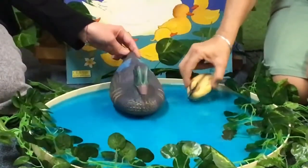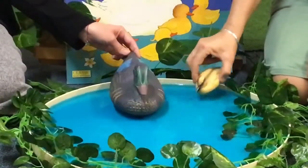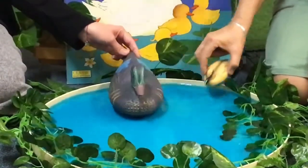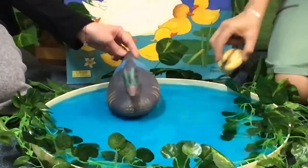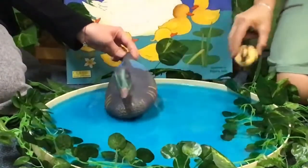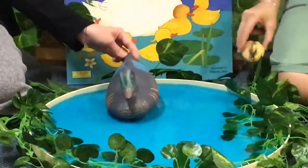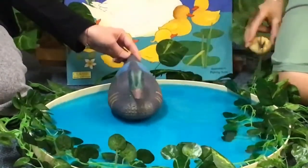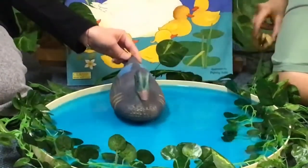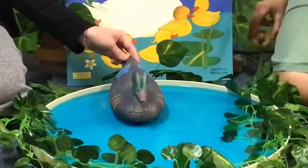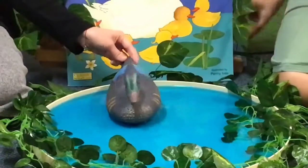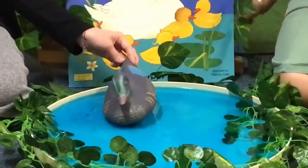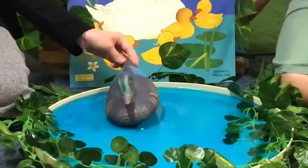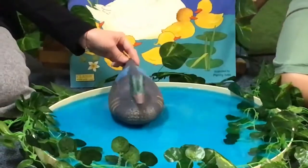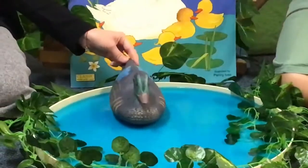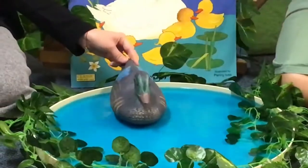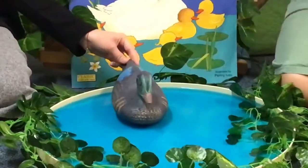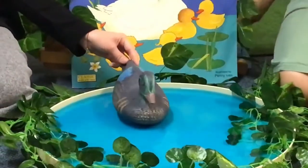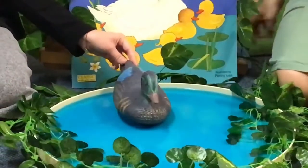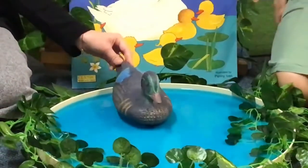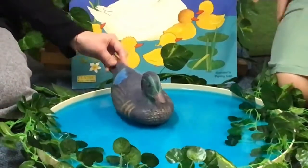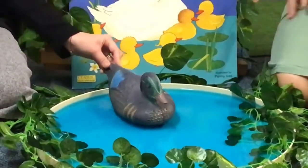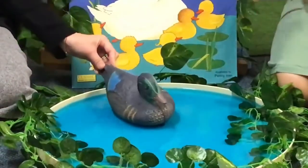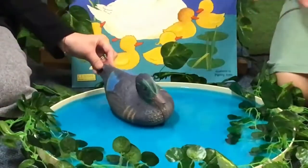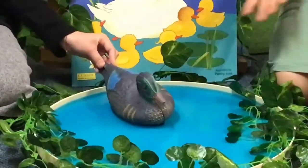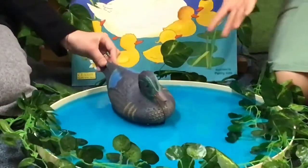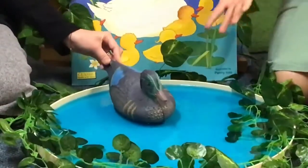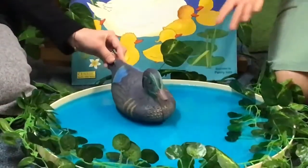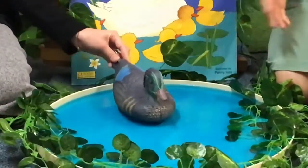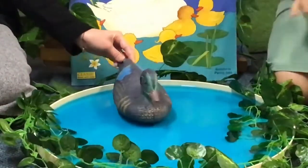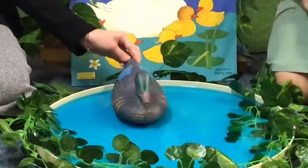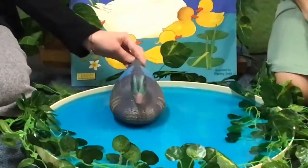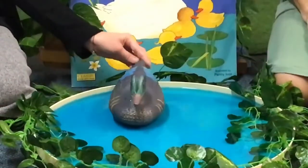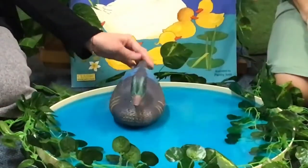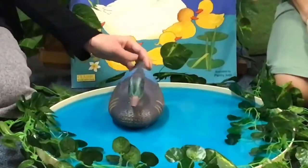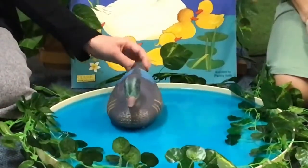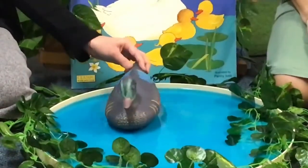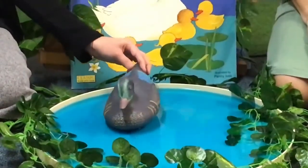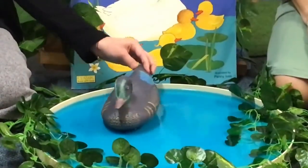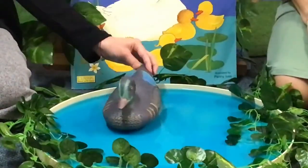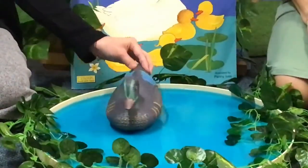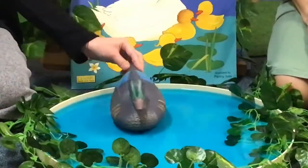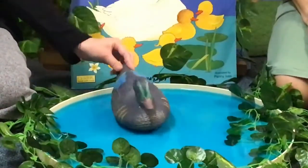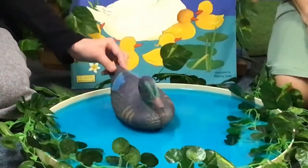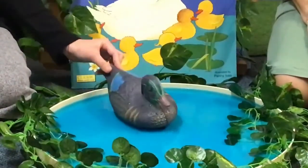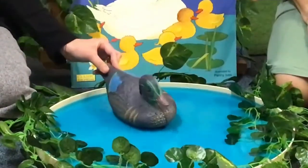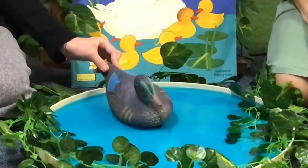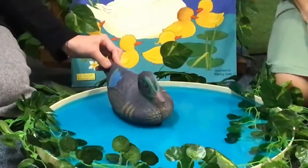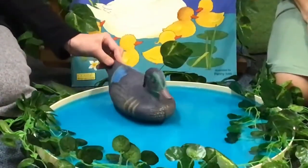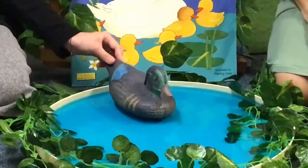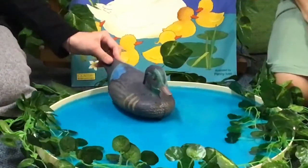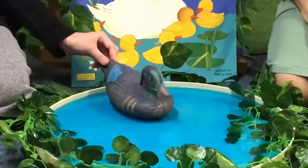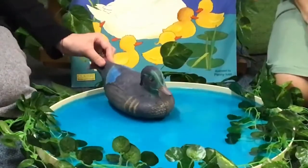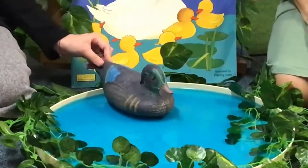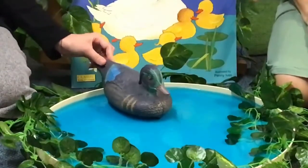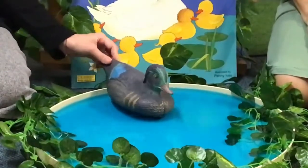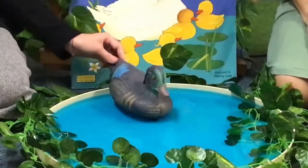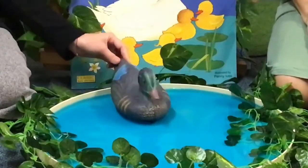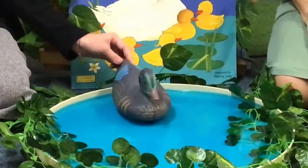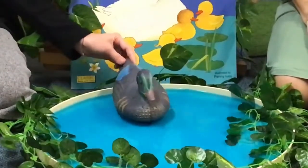said quack, quack, quack, quack, but none of her little ducks came back. Oh, poor mum,